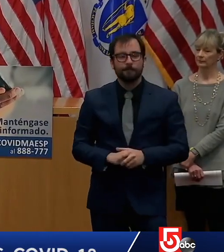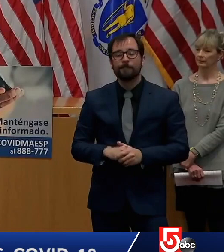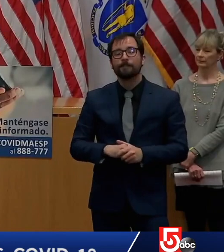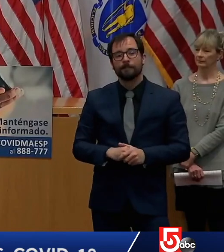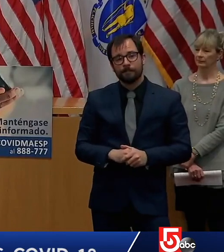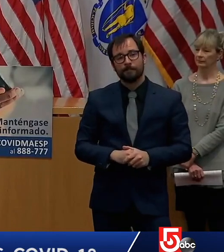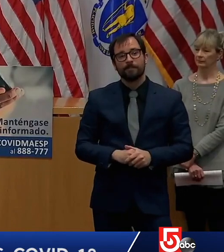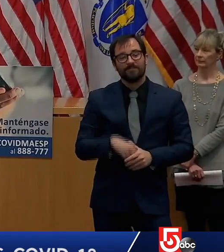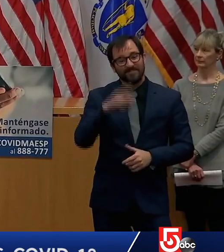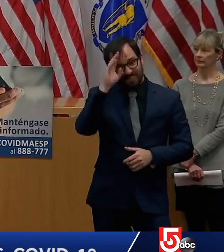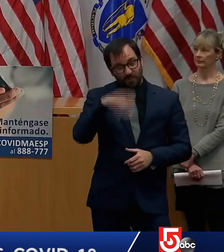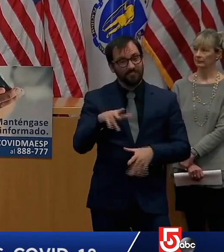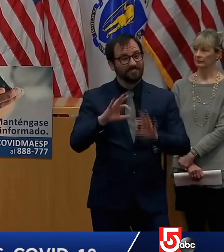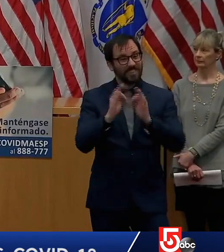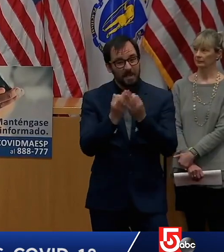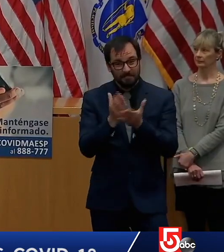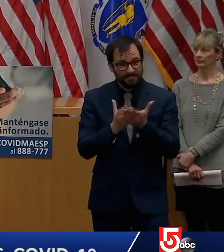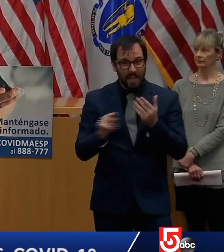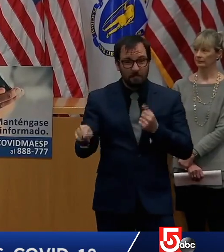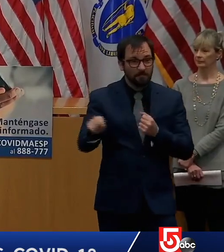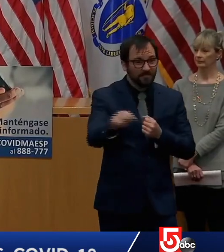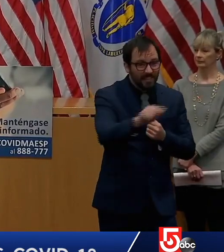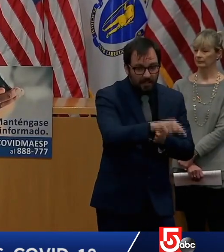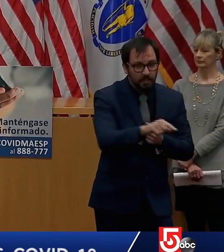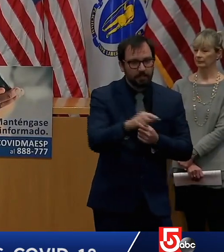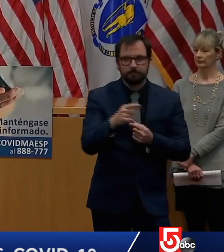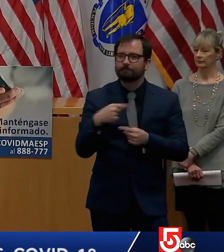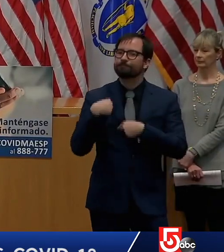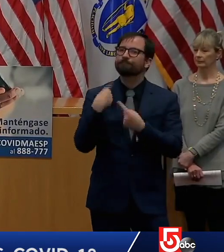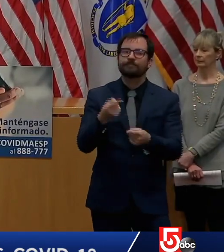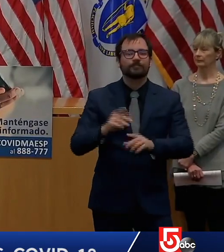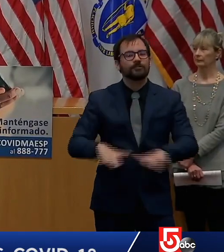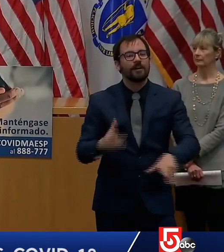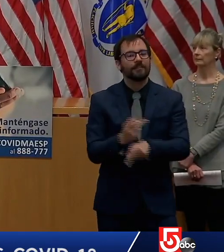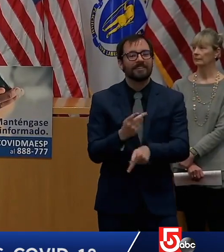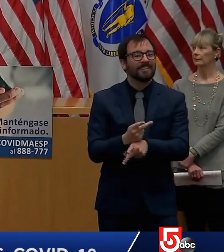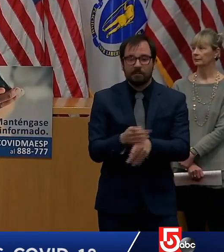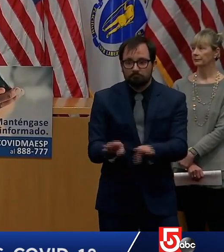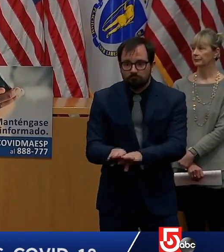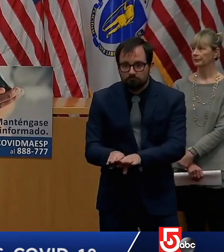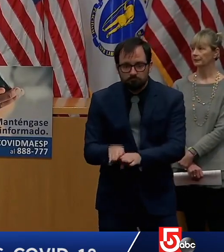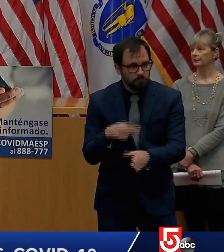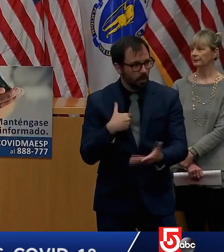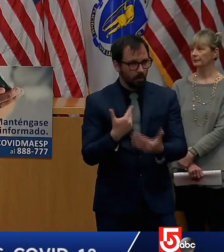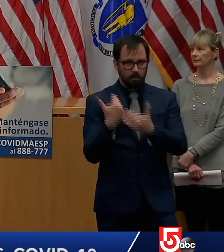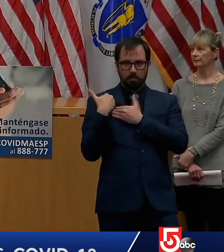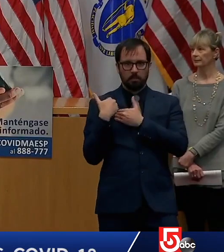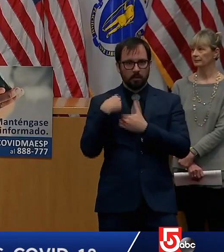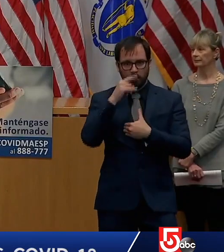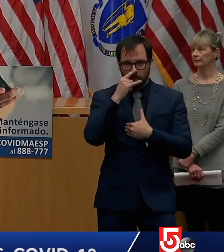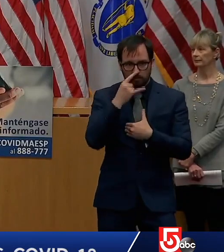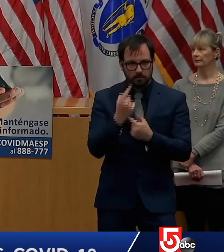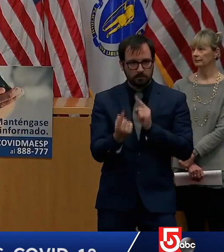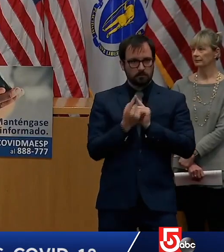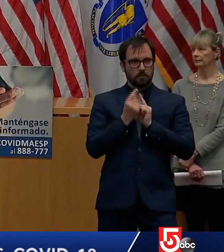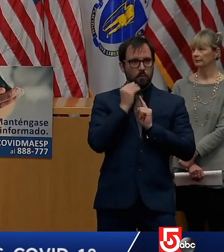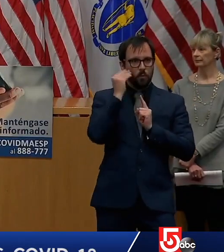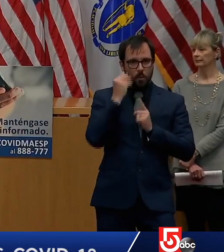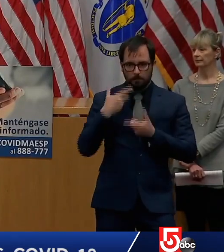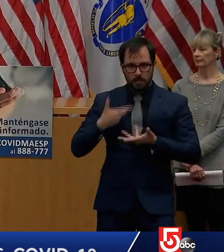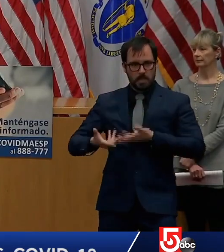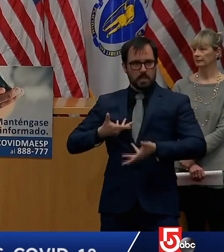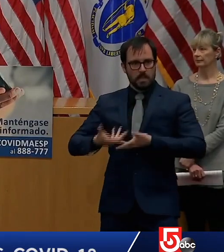balance the demands of working at home under the same roof but maintaining this structure is the best way to keep our kids and our